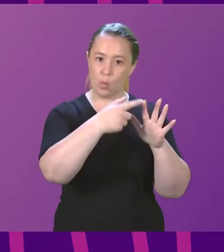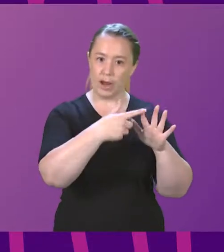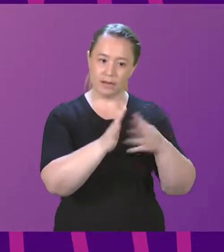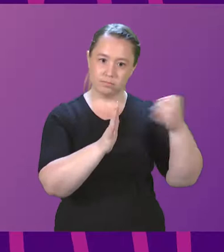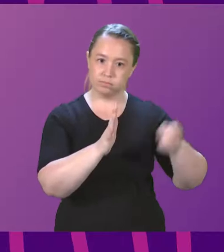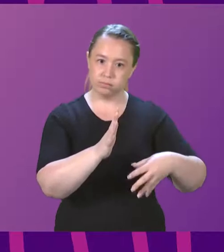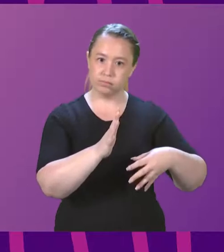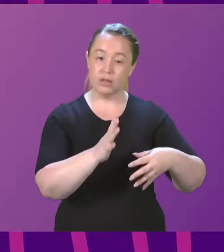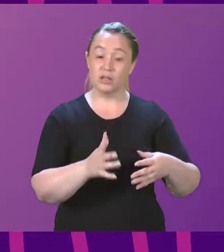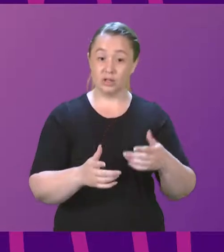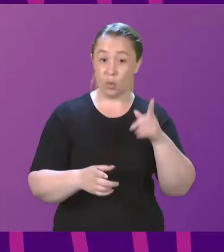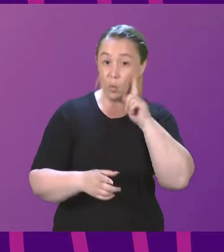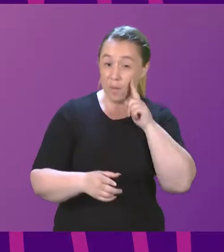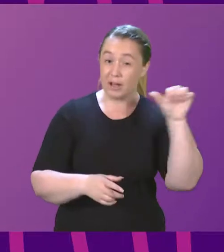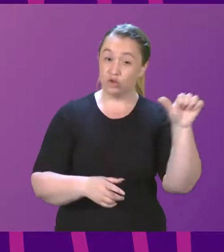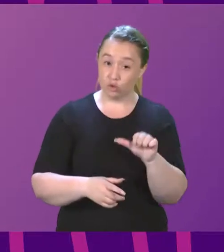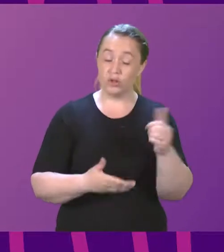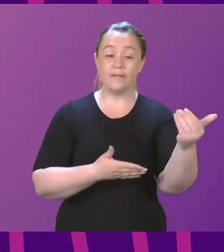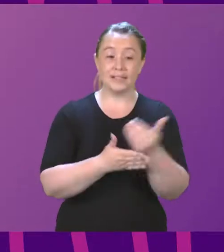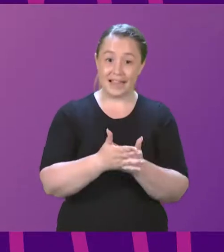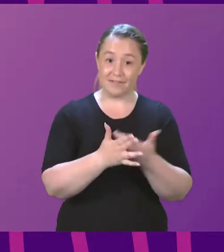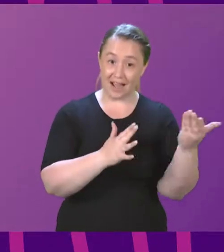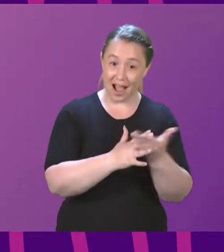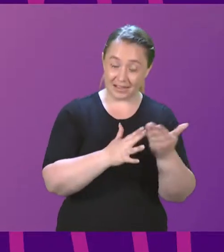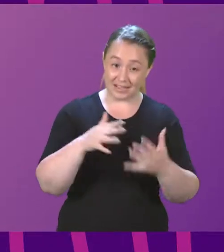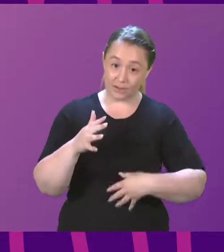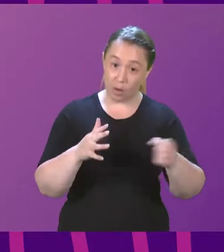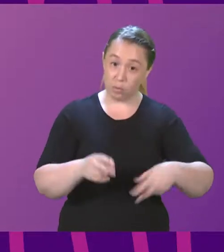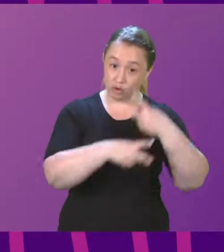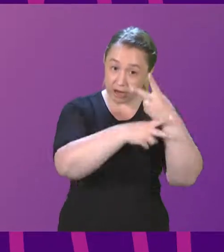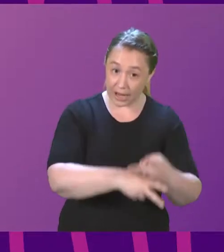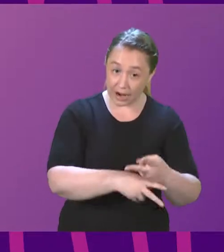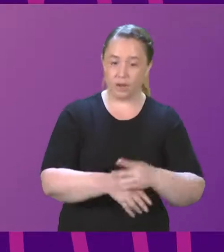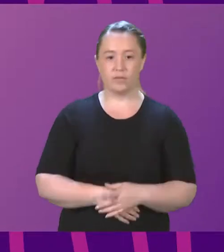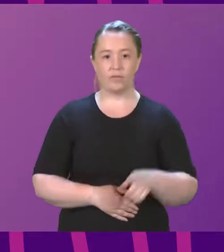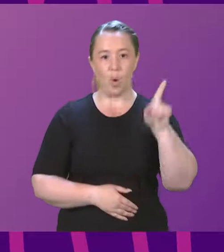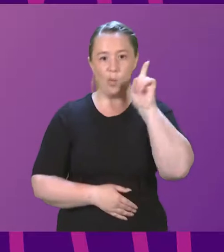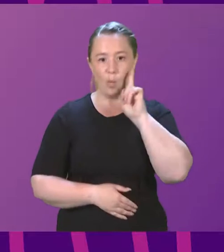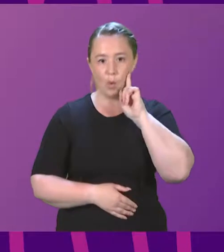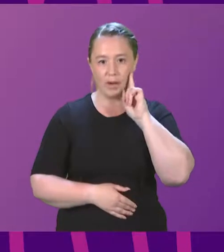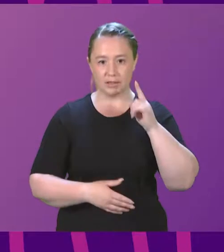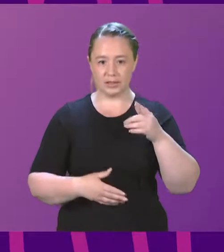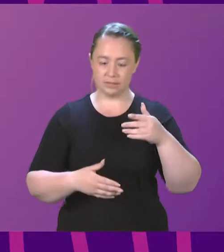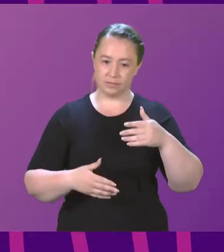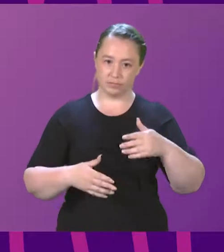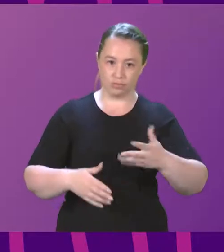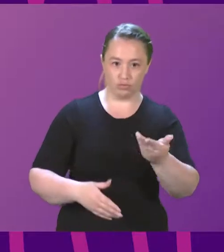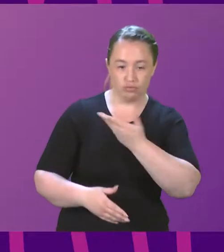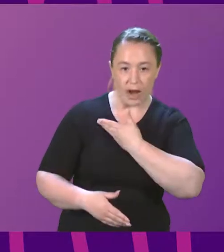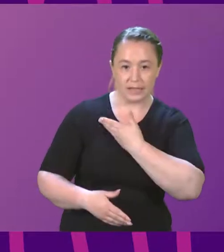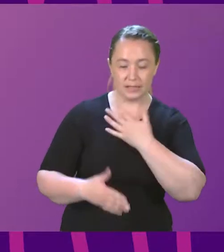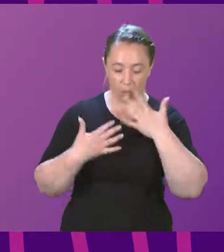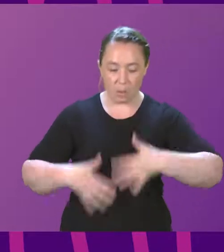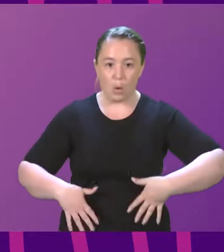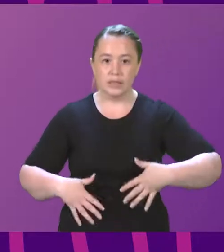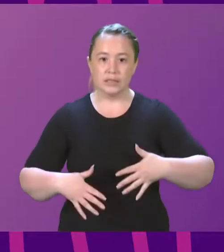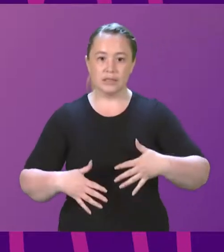access to safe, legal abortion care. At a time where women's reproductive rights are being eroded in other parts